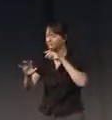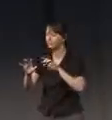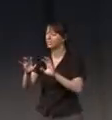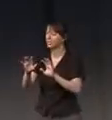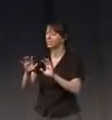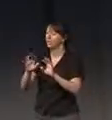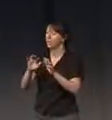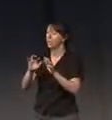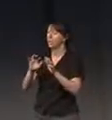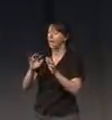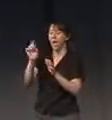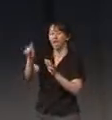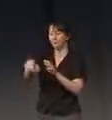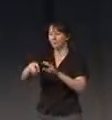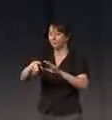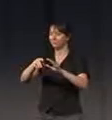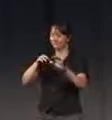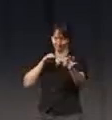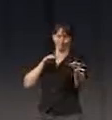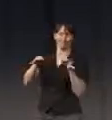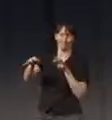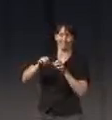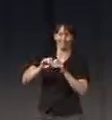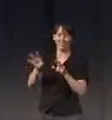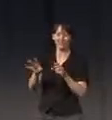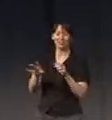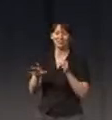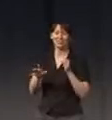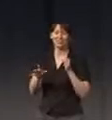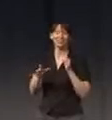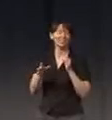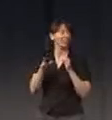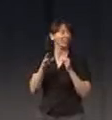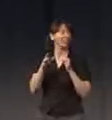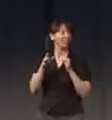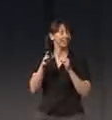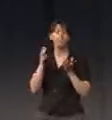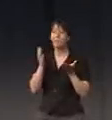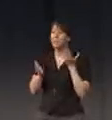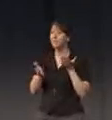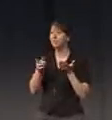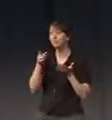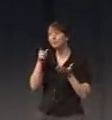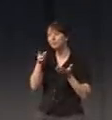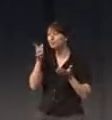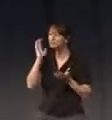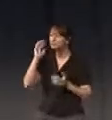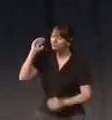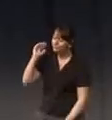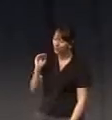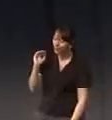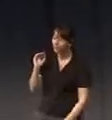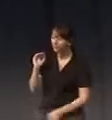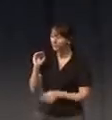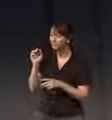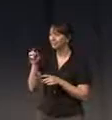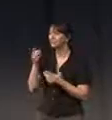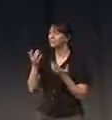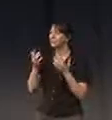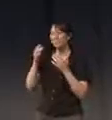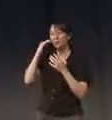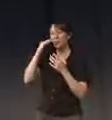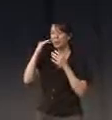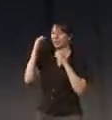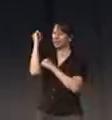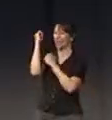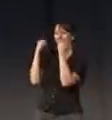very clear because I know that how you will see everybody maybe when you were a child you have been in a jumping castle. This is